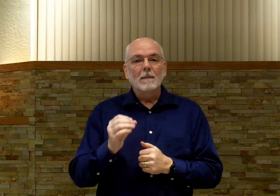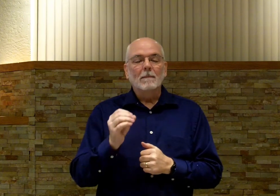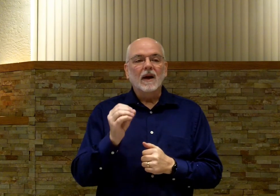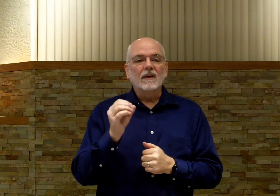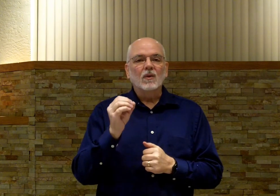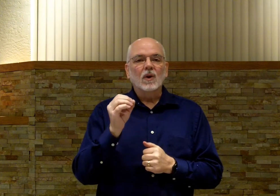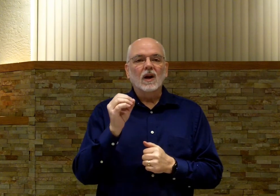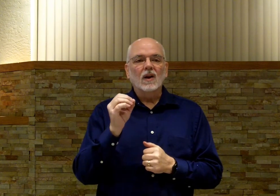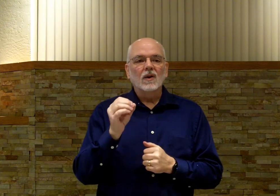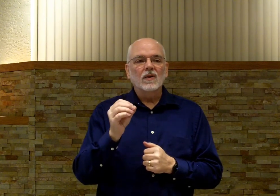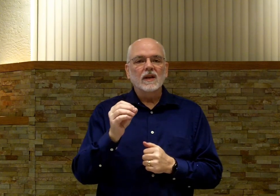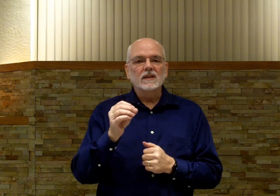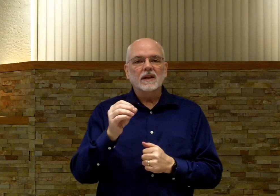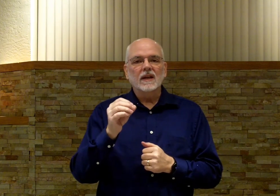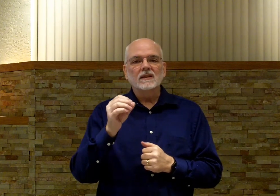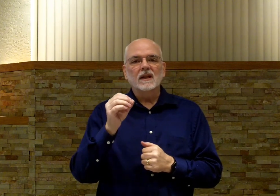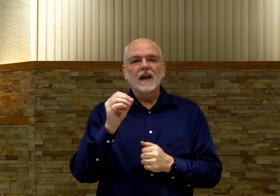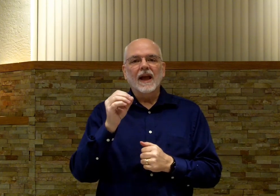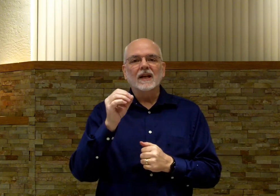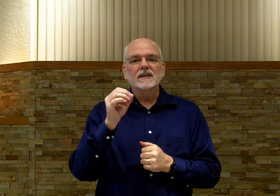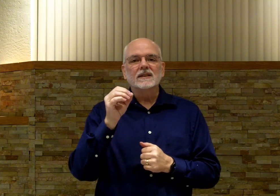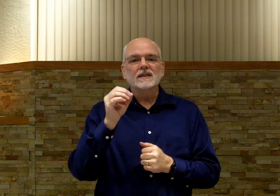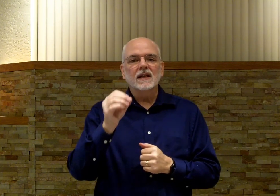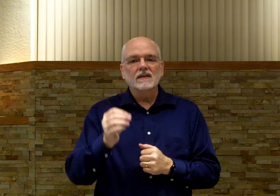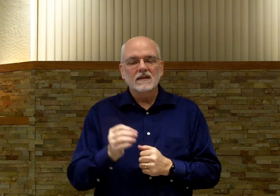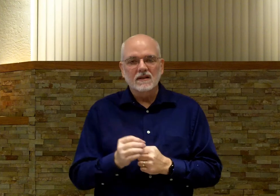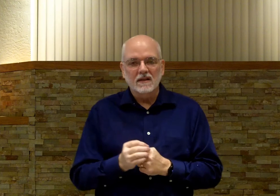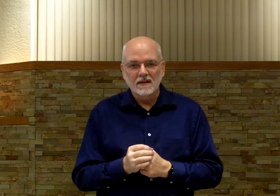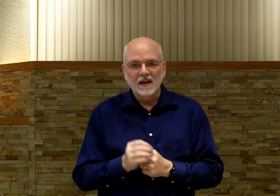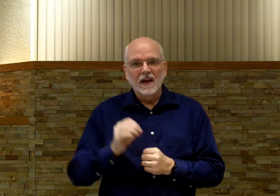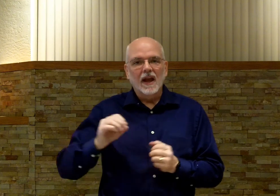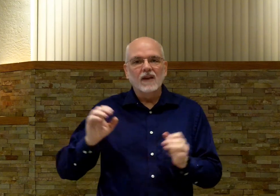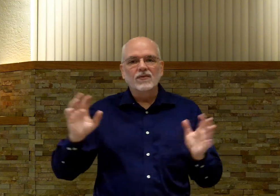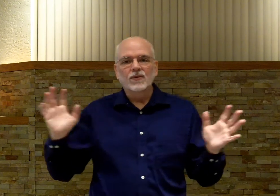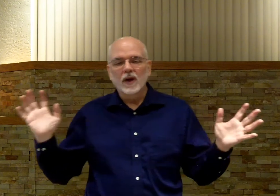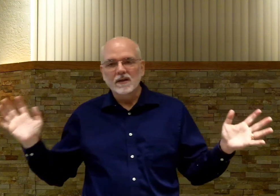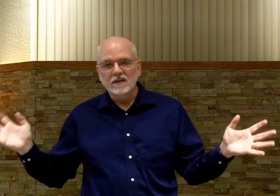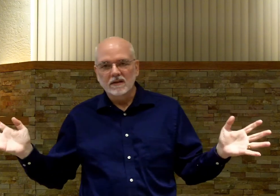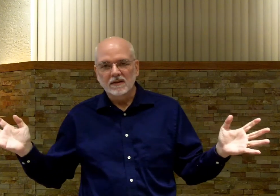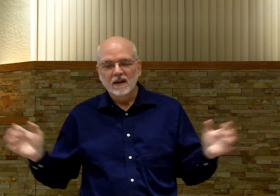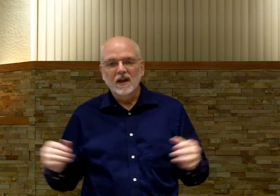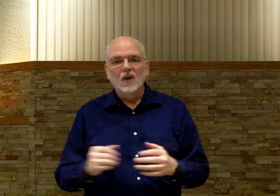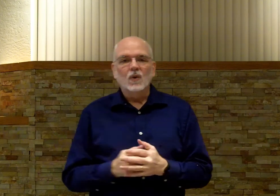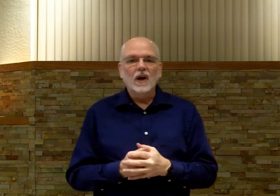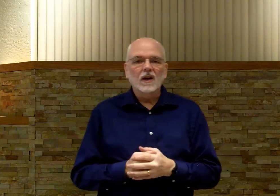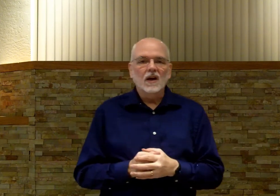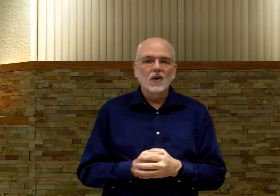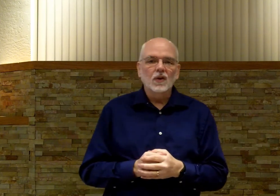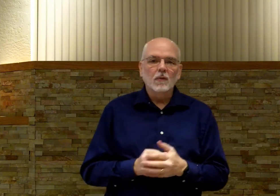But we're going to learn these things as sentences and phrases. We're not going to learn them